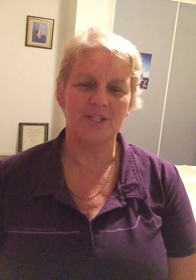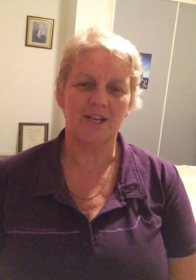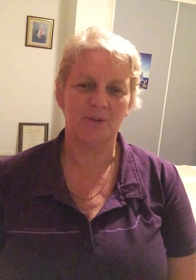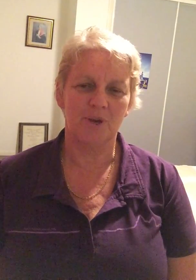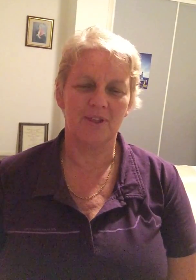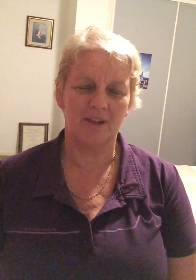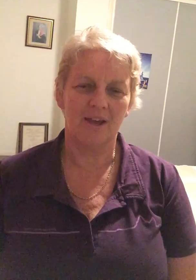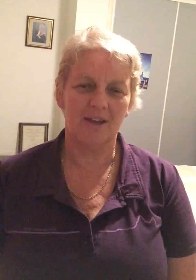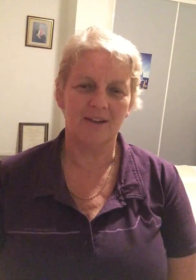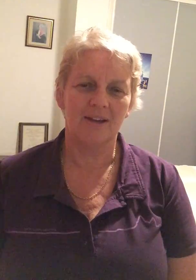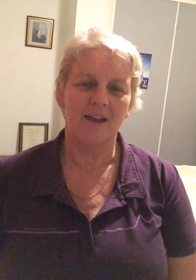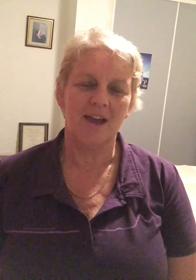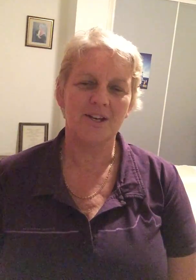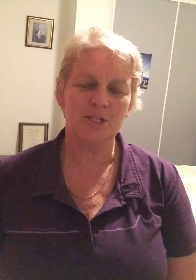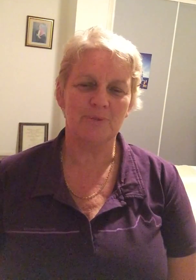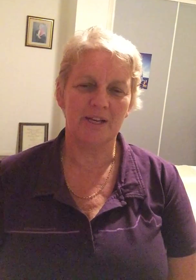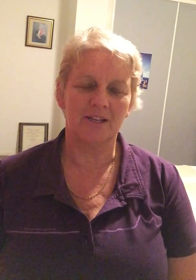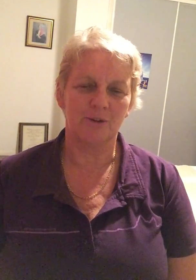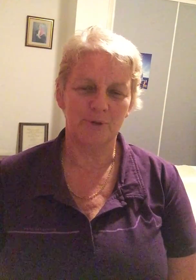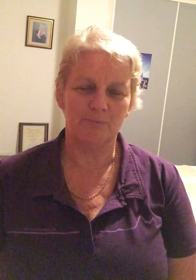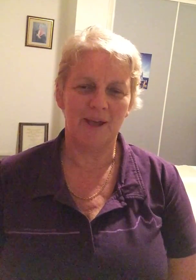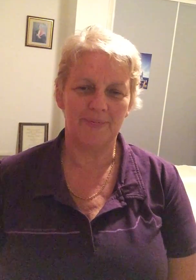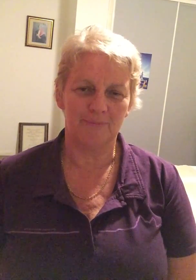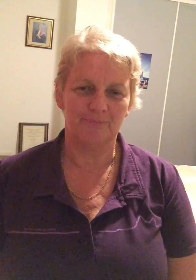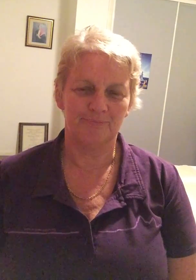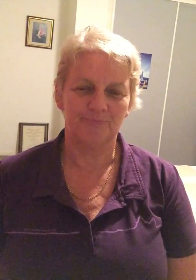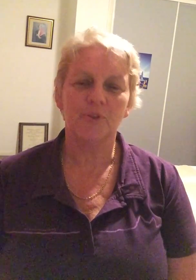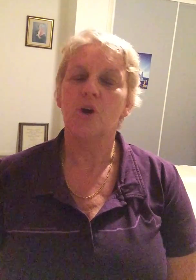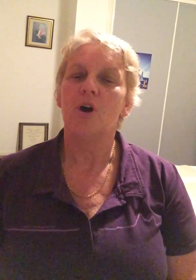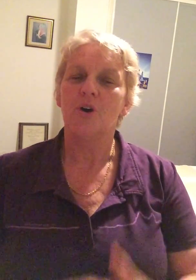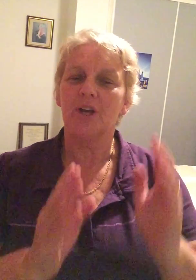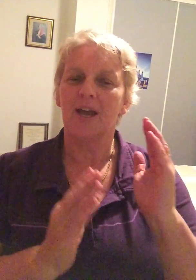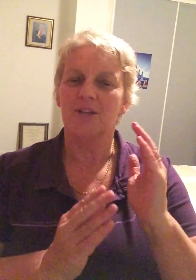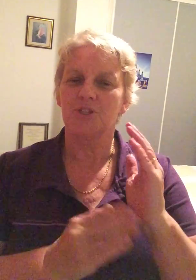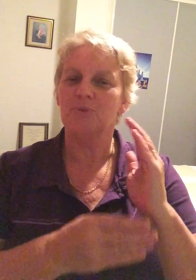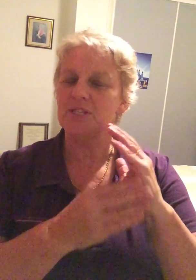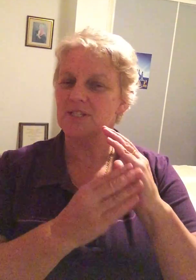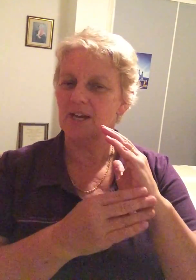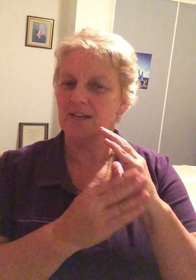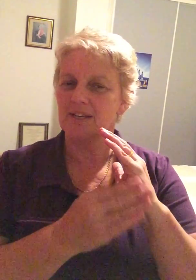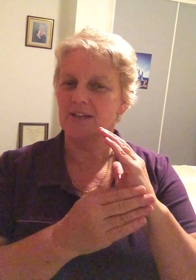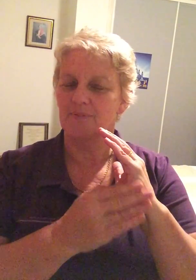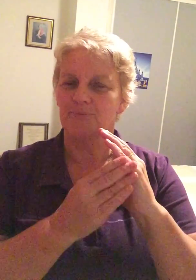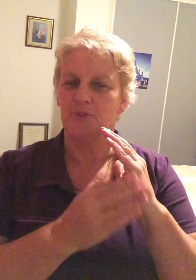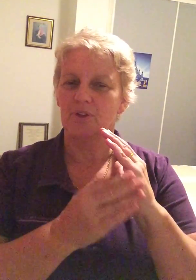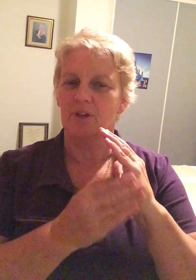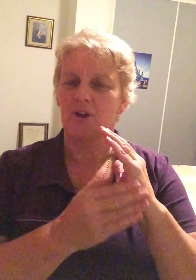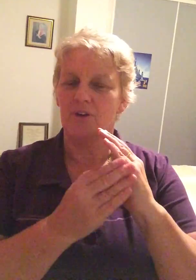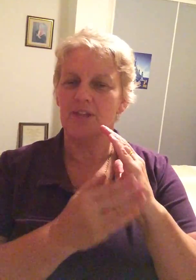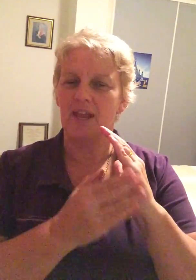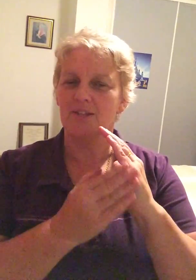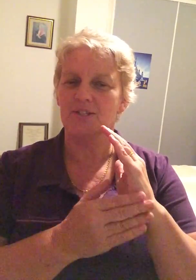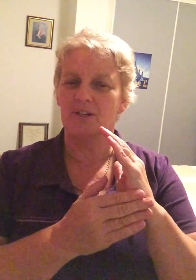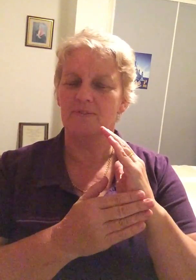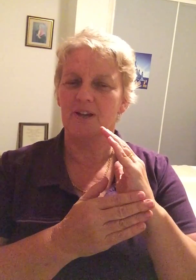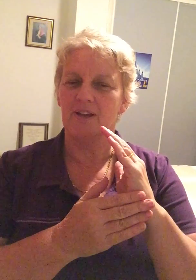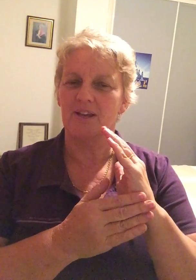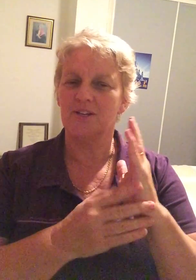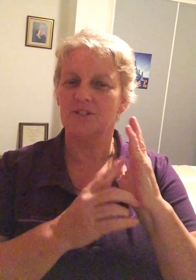exactly where they are and explain a little bit about them. Okay so we start here on the outside of our hand